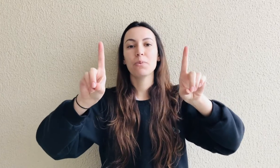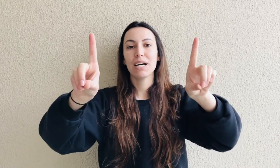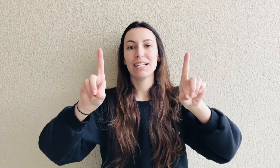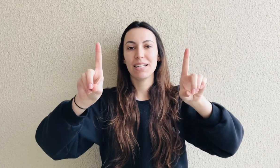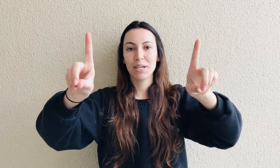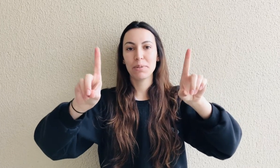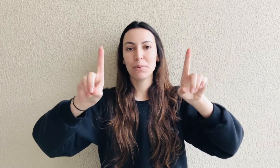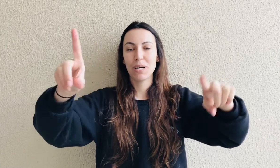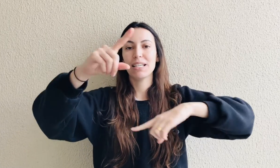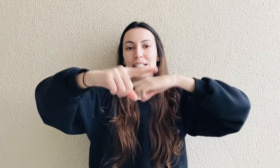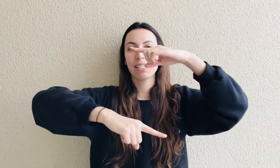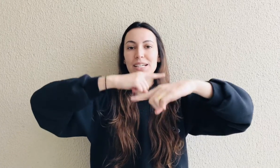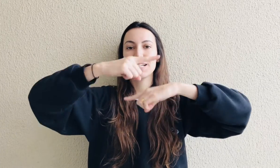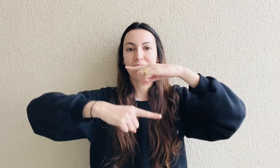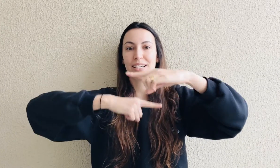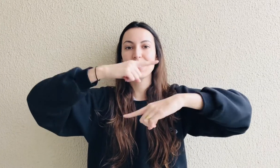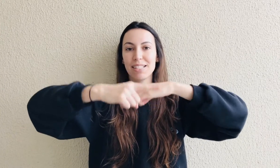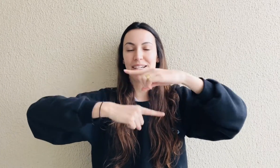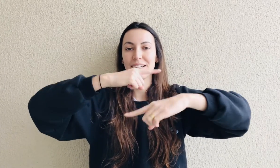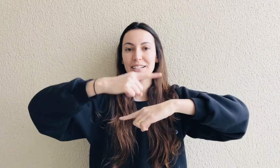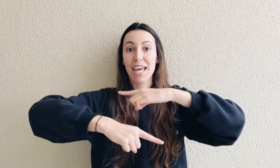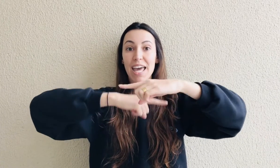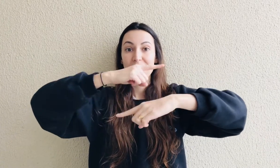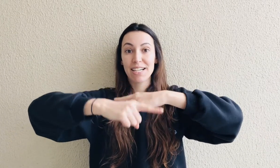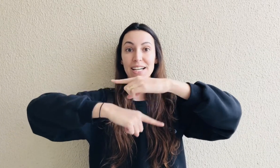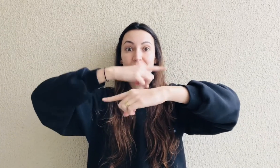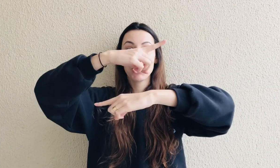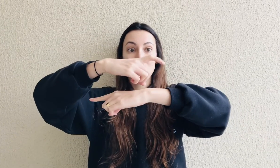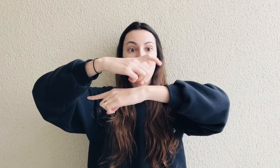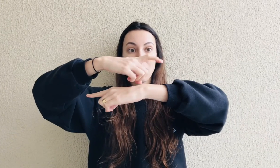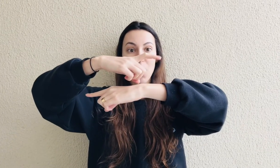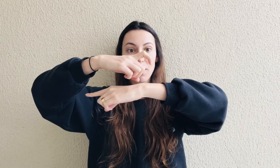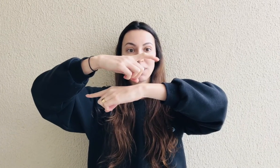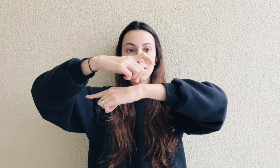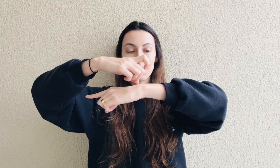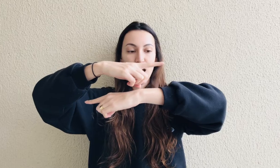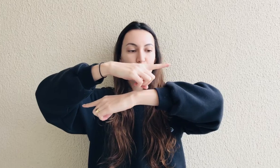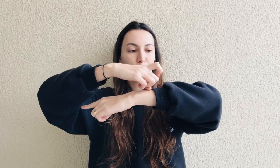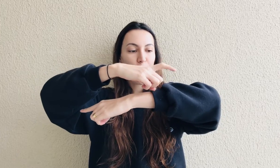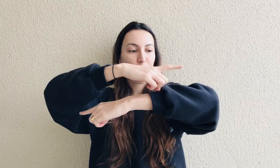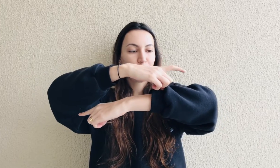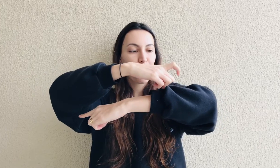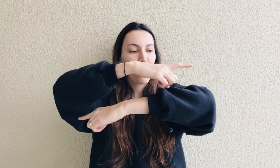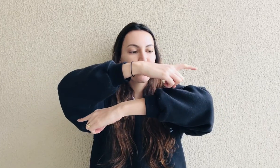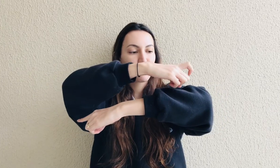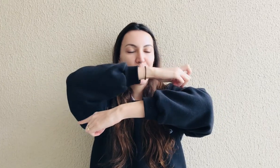1, number 1, turn, turn, turn. Turning to a worm, crawl, crawl, crawl.